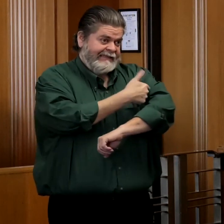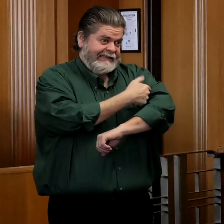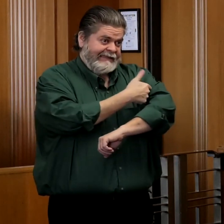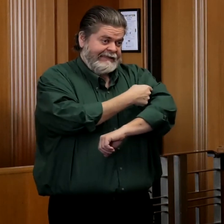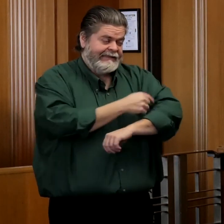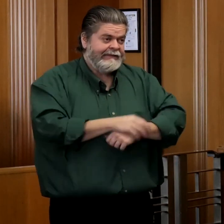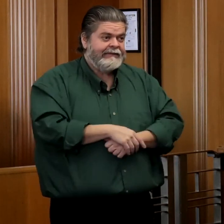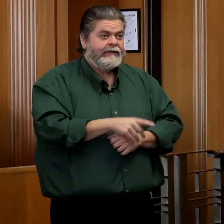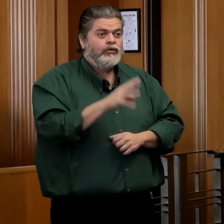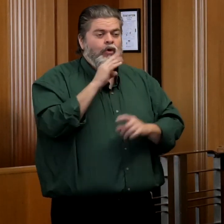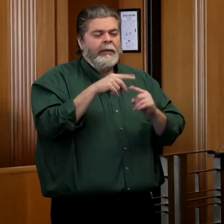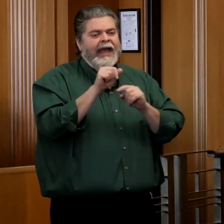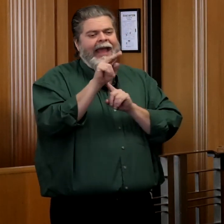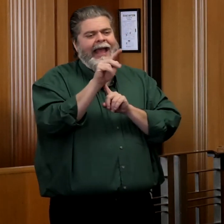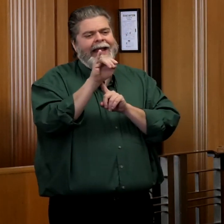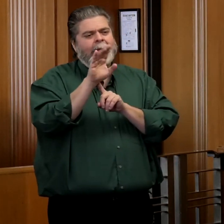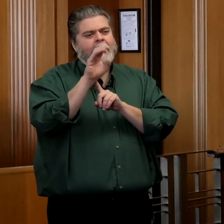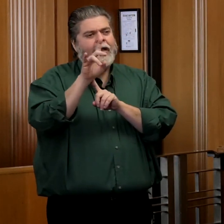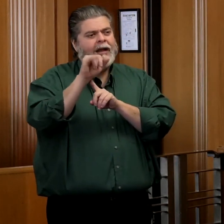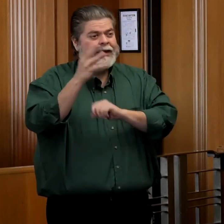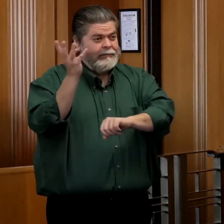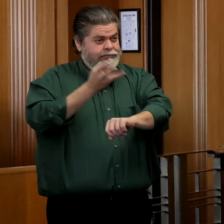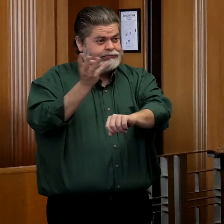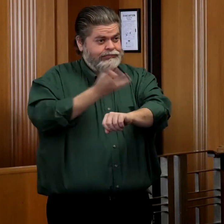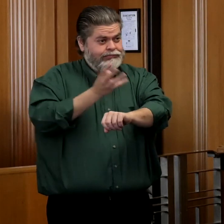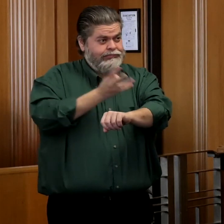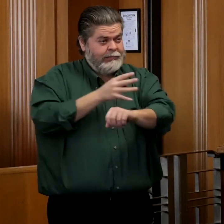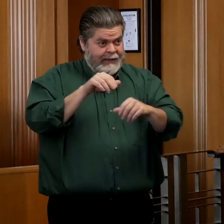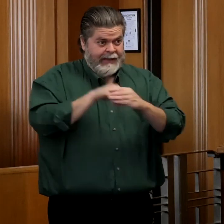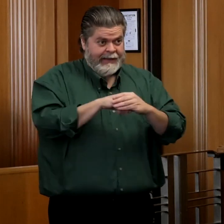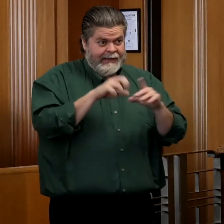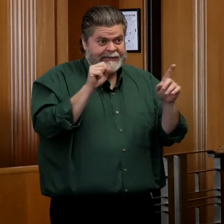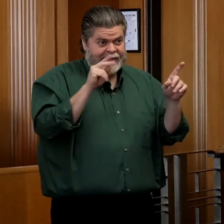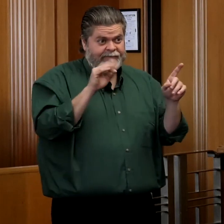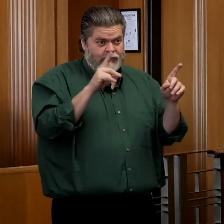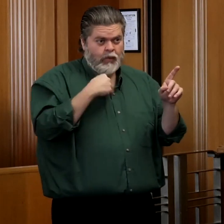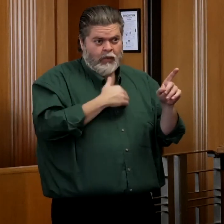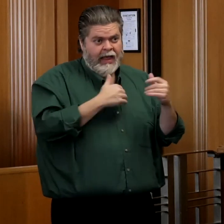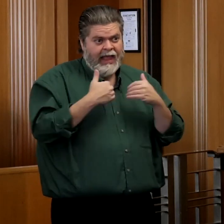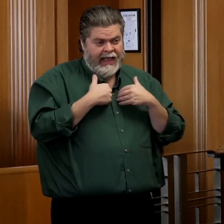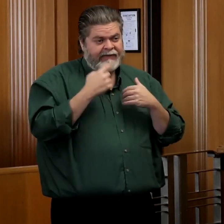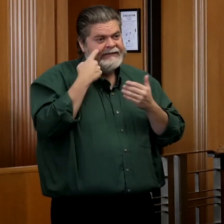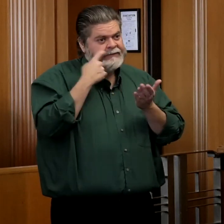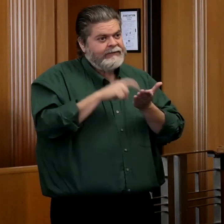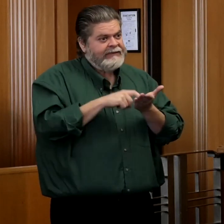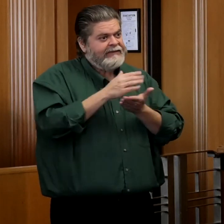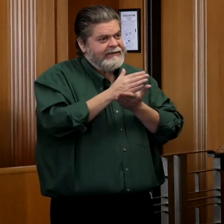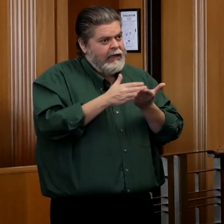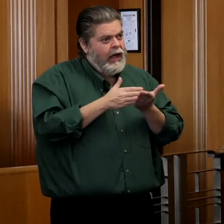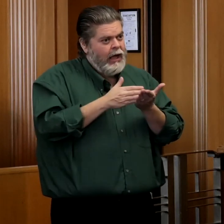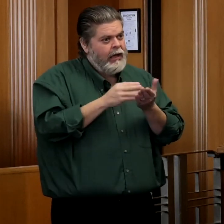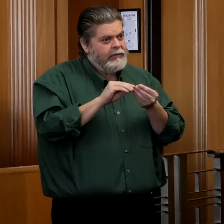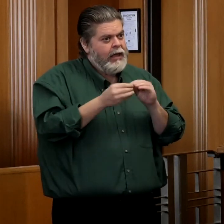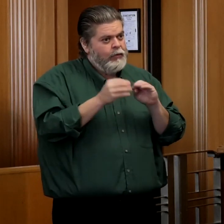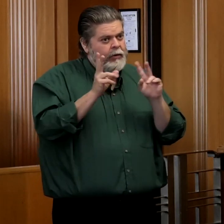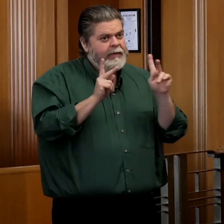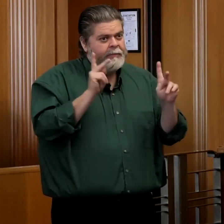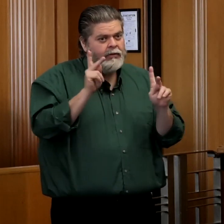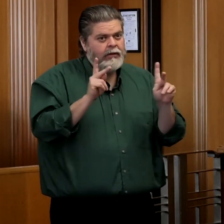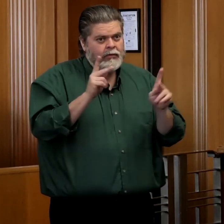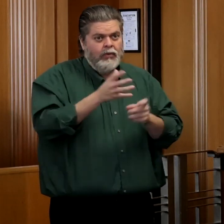as we talk about antibody infusions, which we're doing also at Sanford, and have seen a fair number of people